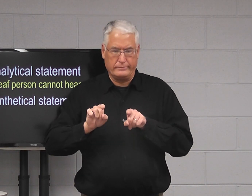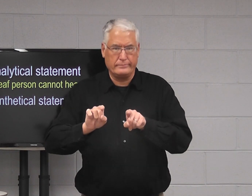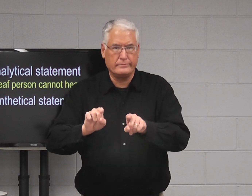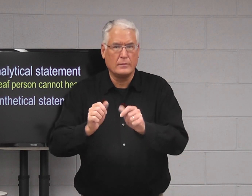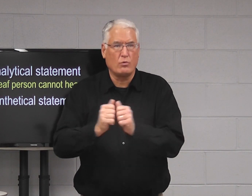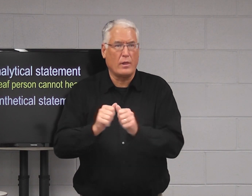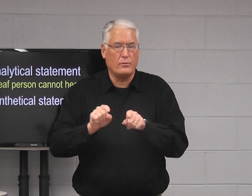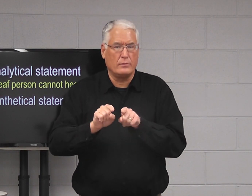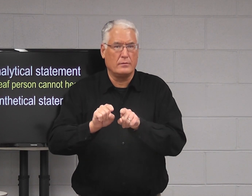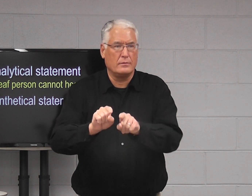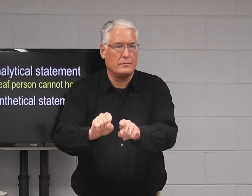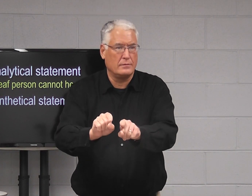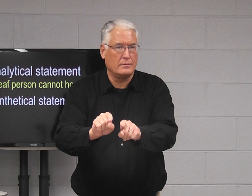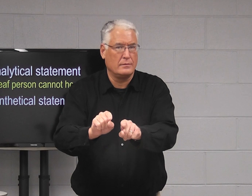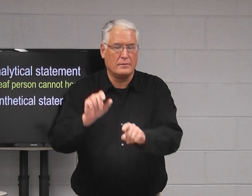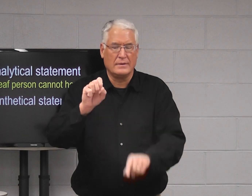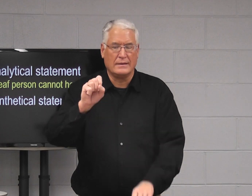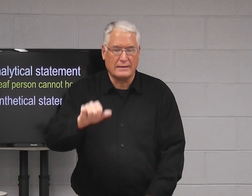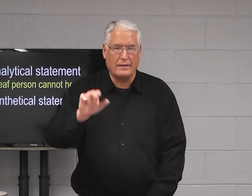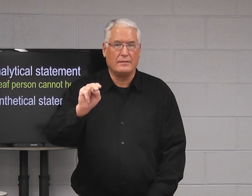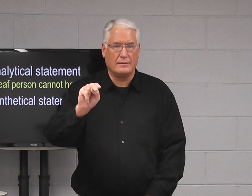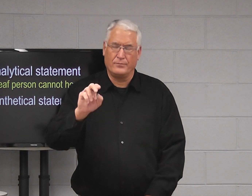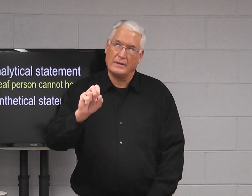means parallel. Sync.